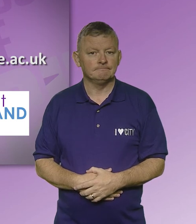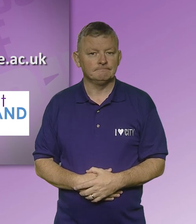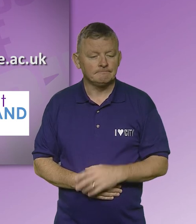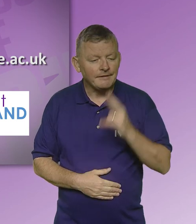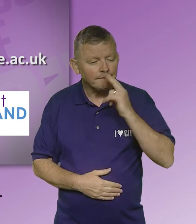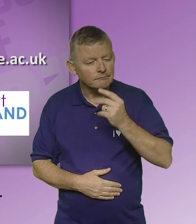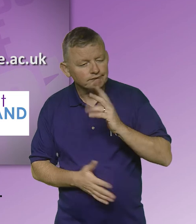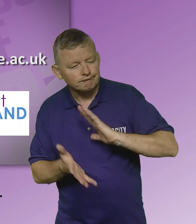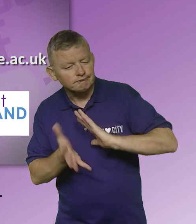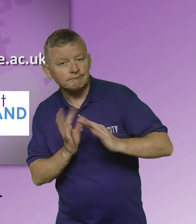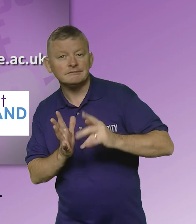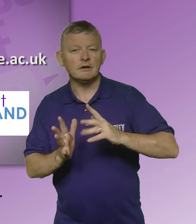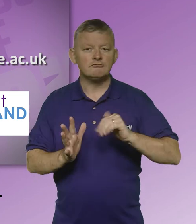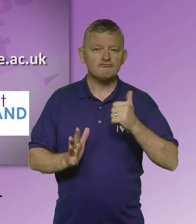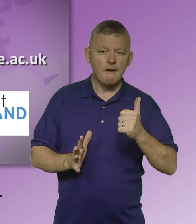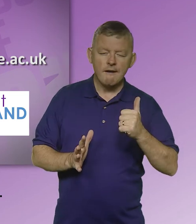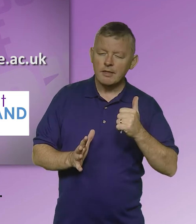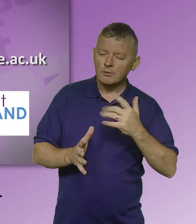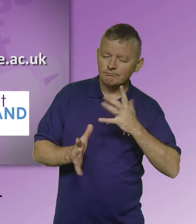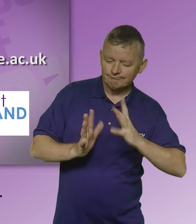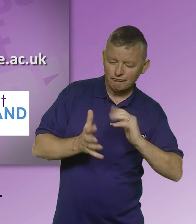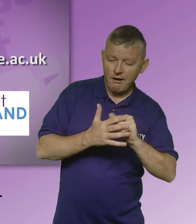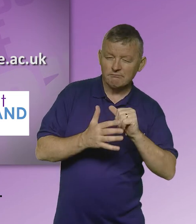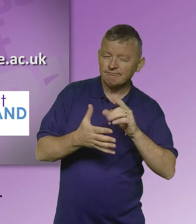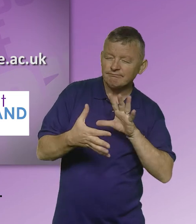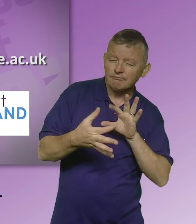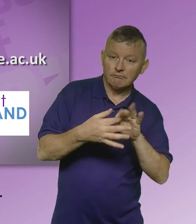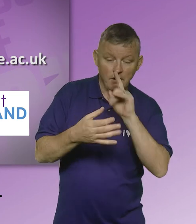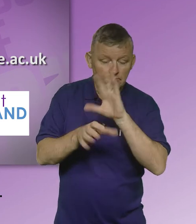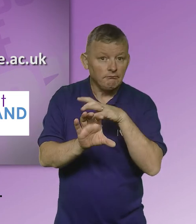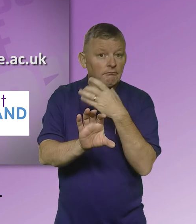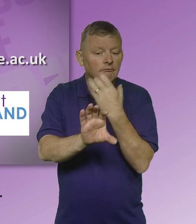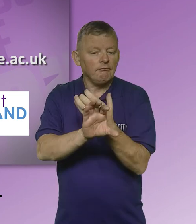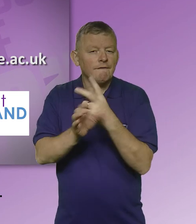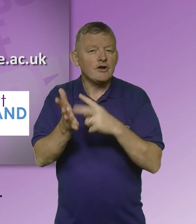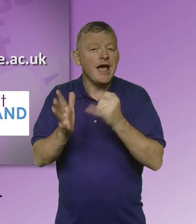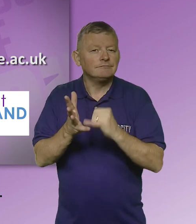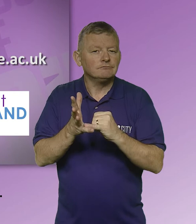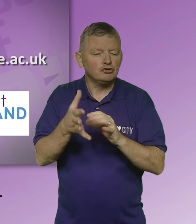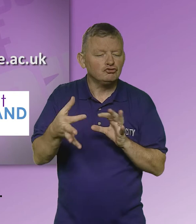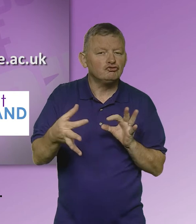British Sign Language BSL users can contact us via contactscotland-bsl.